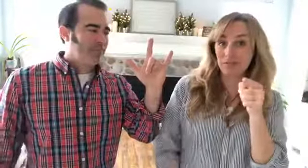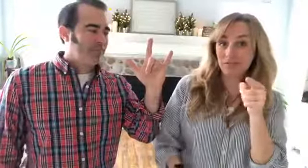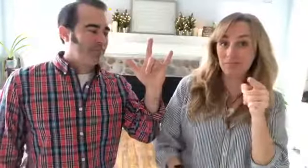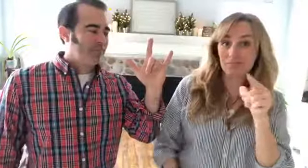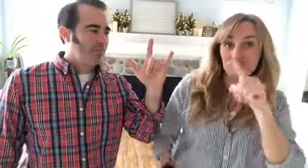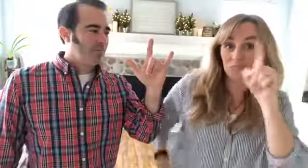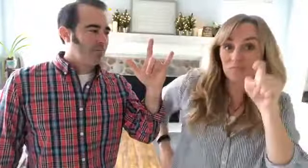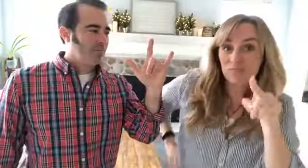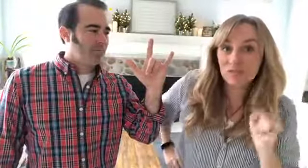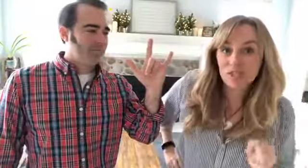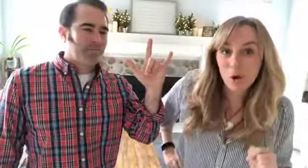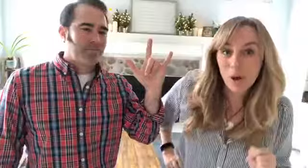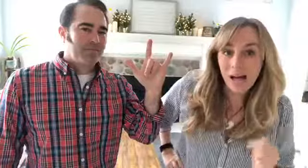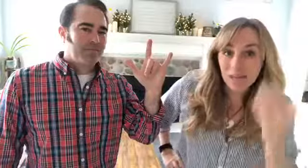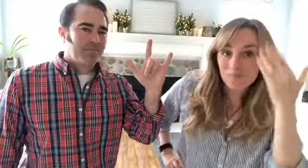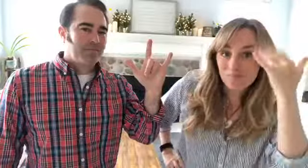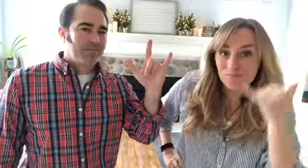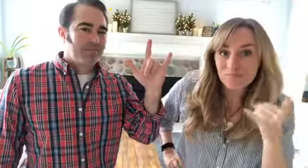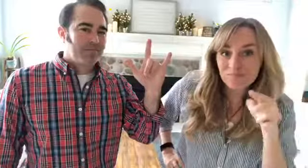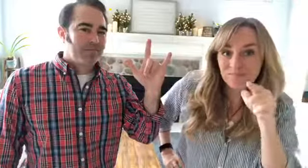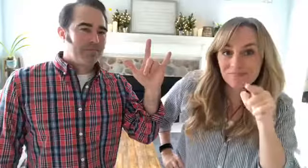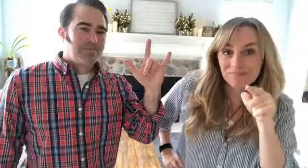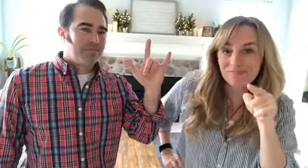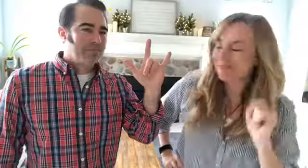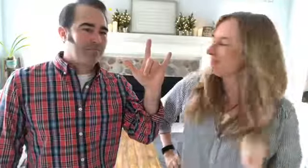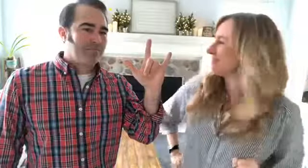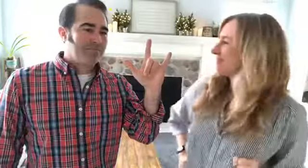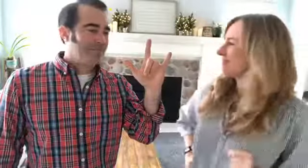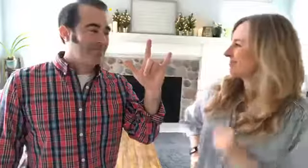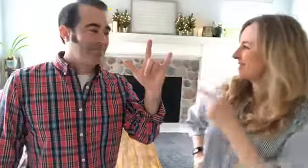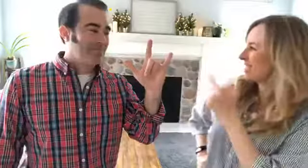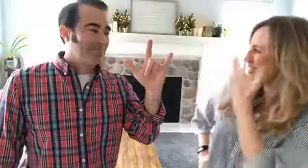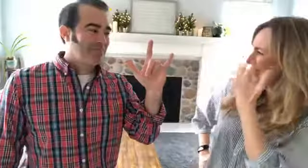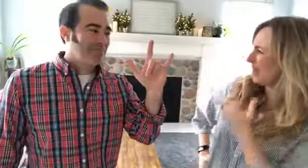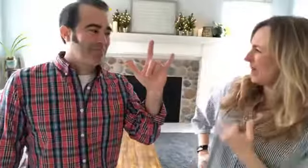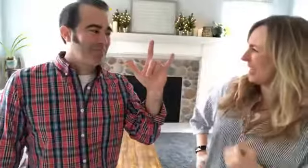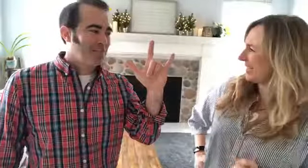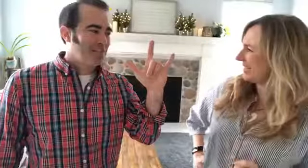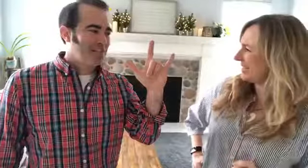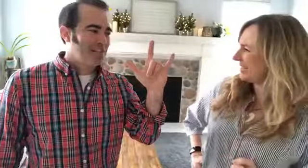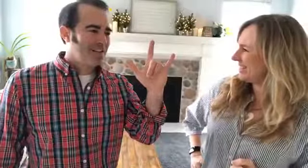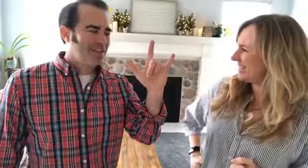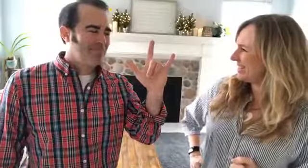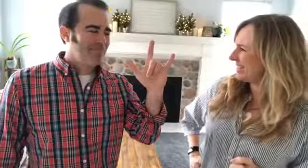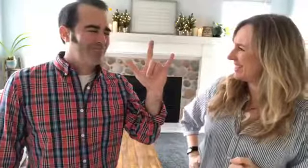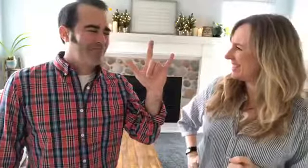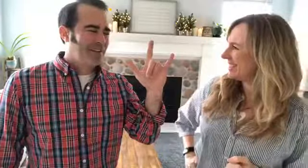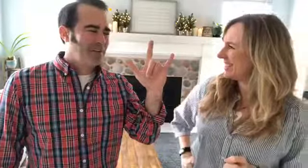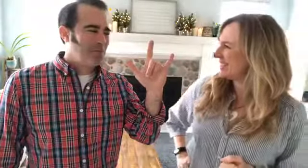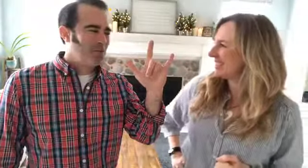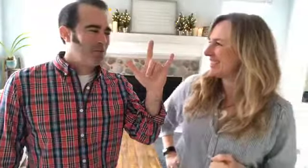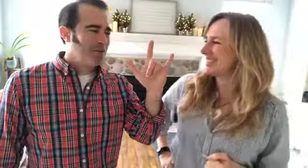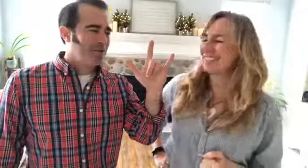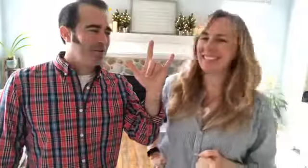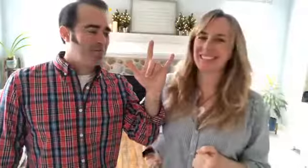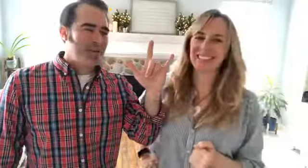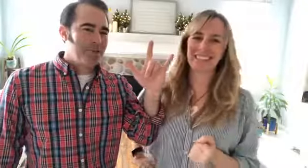do you know why hmm do you know I'm not sure maybe